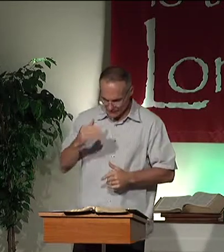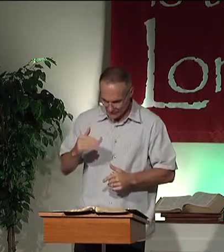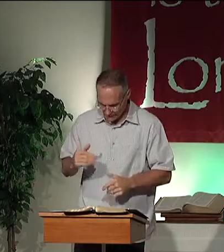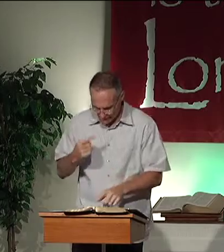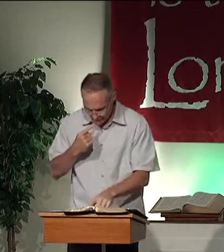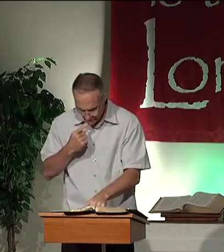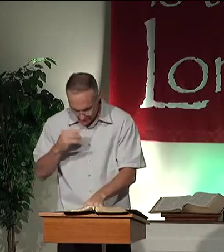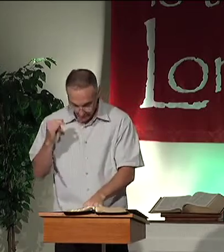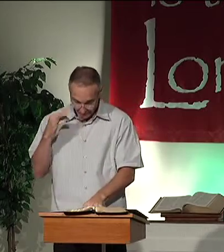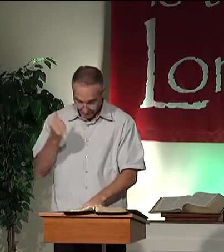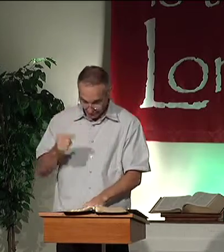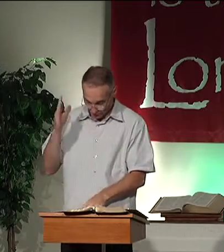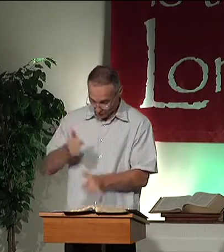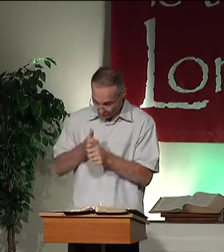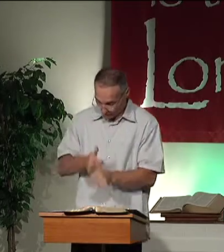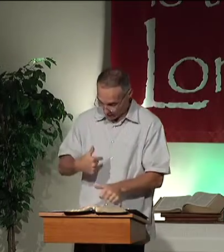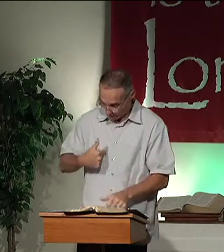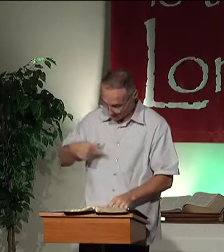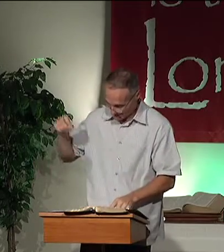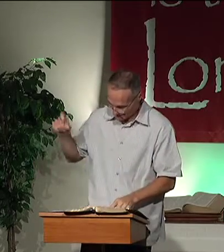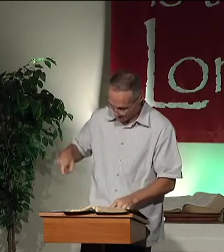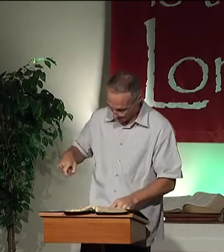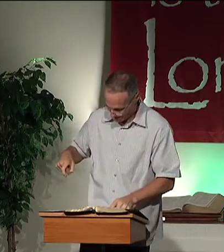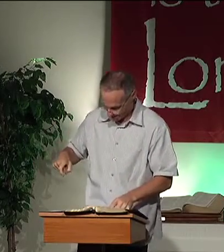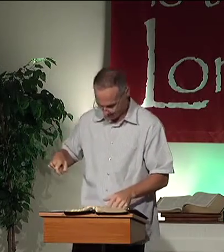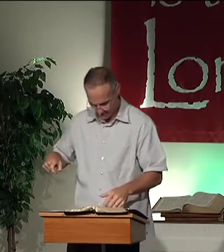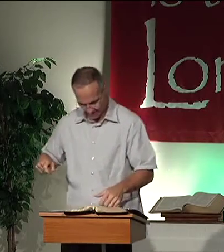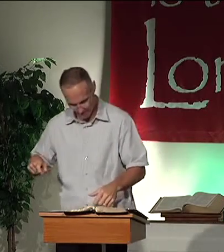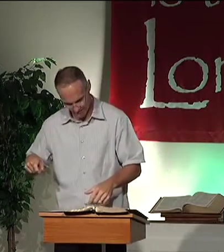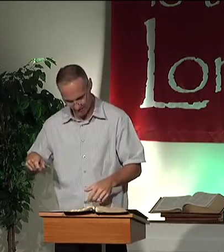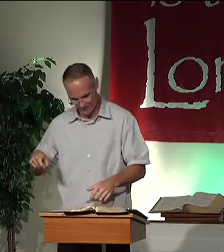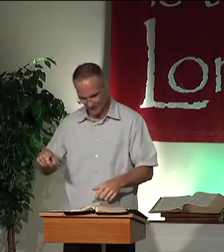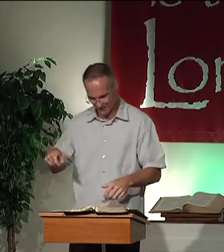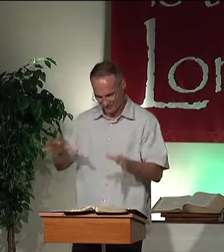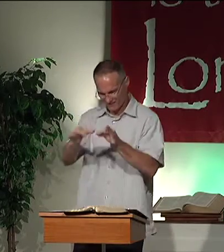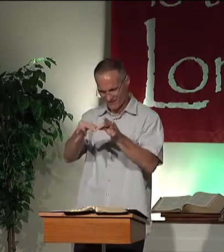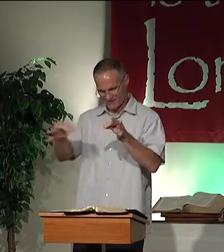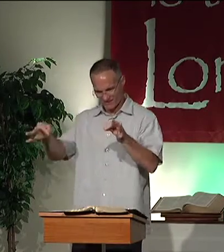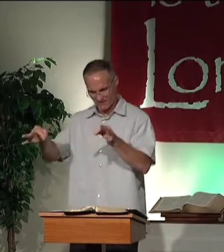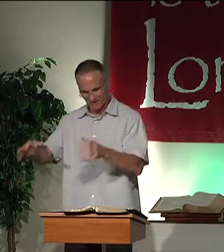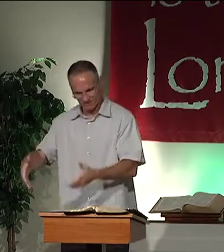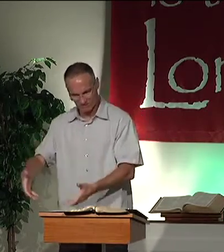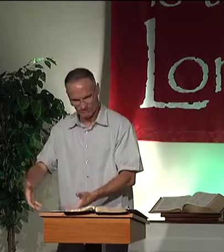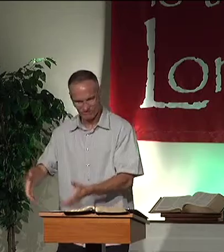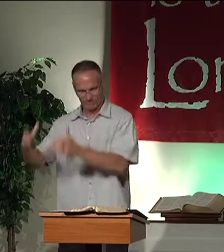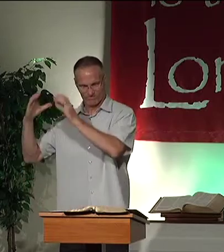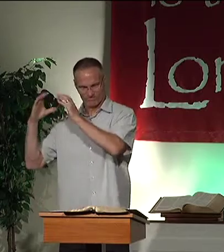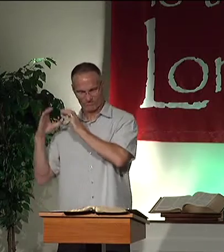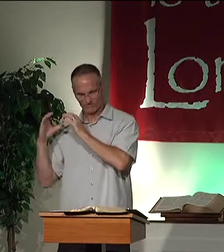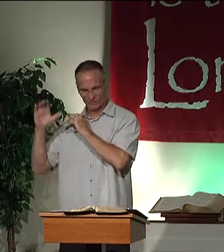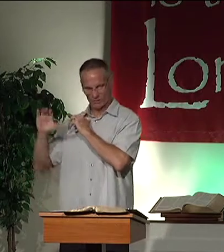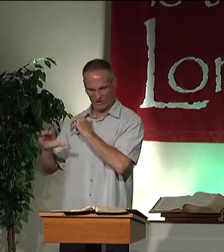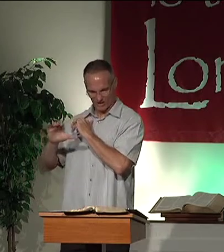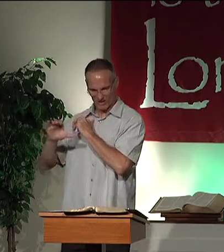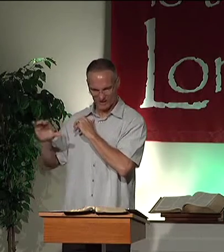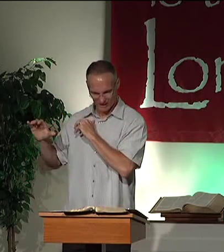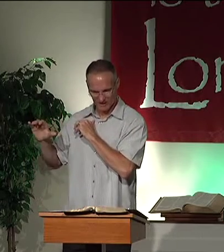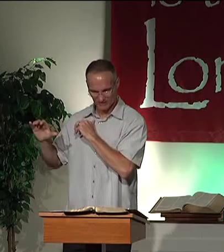Then, Jesus says, if anyone follows me, he must take up his